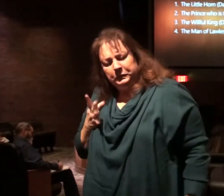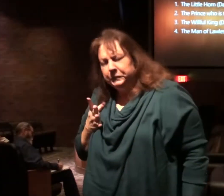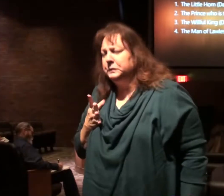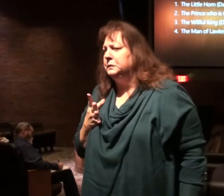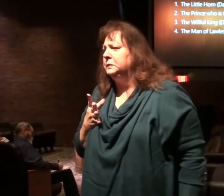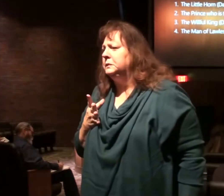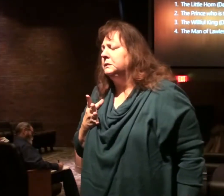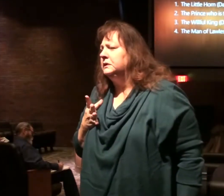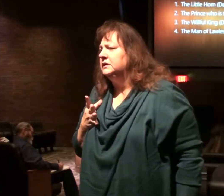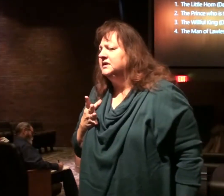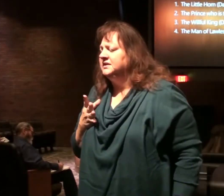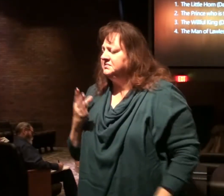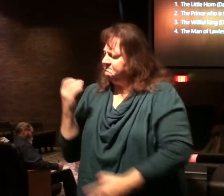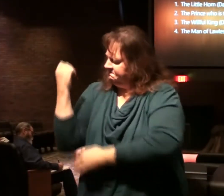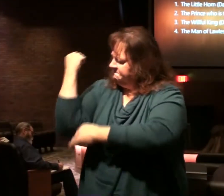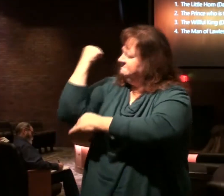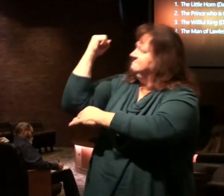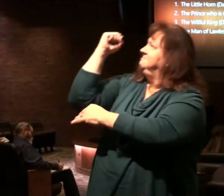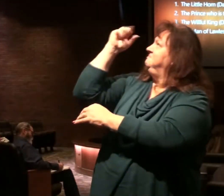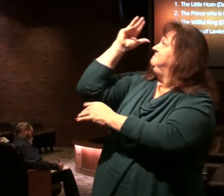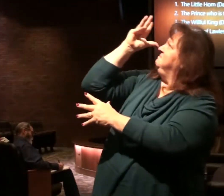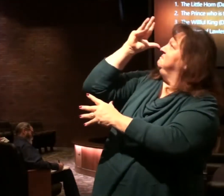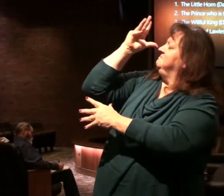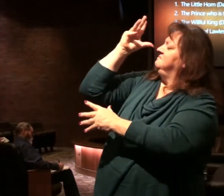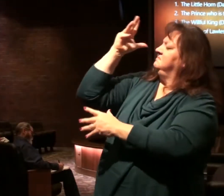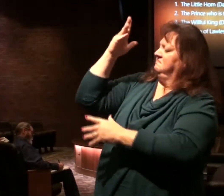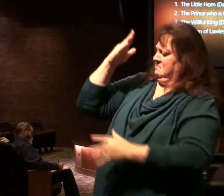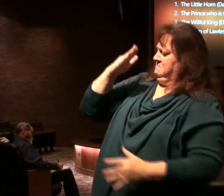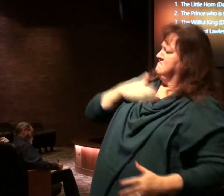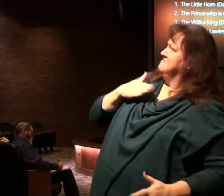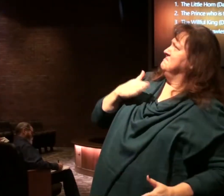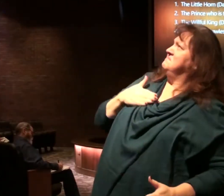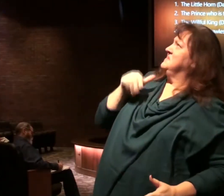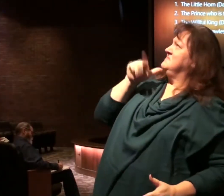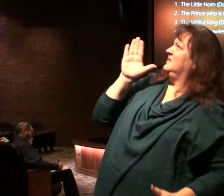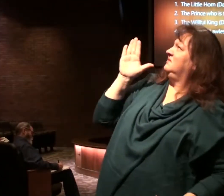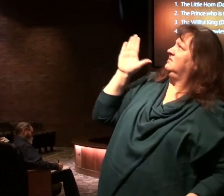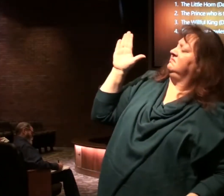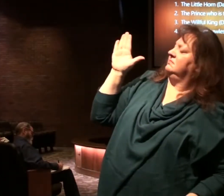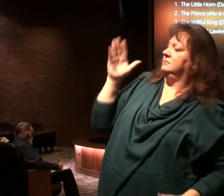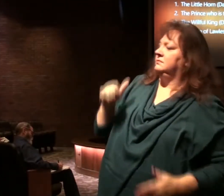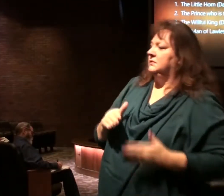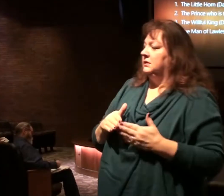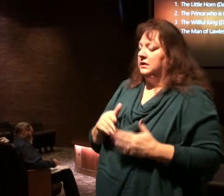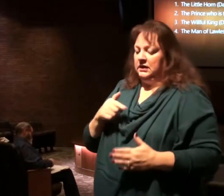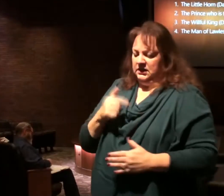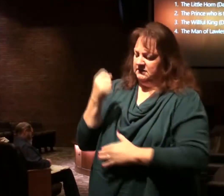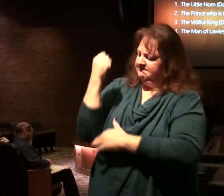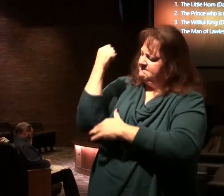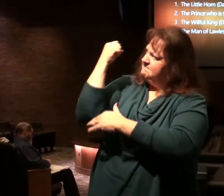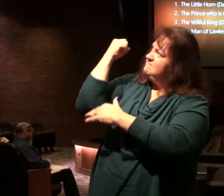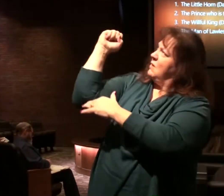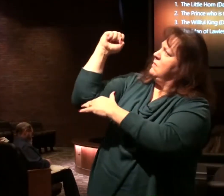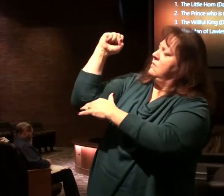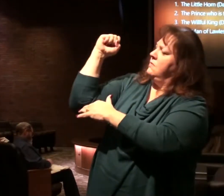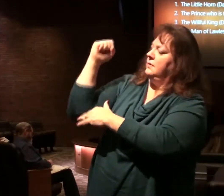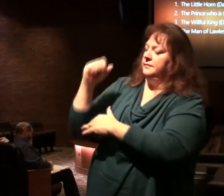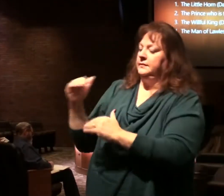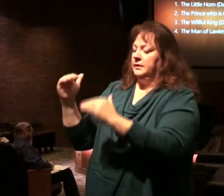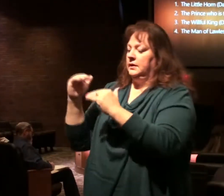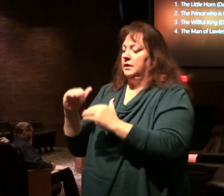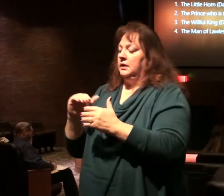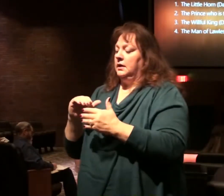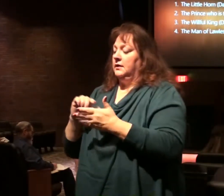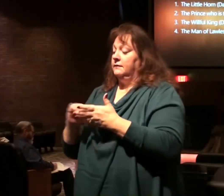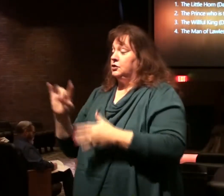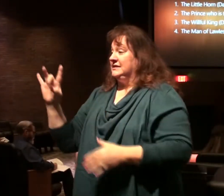He was a willful king. That was his own will, not the will of God. He's in rebellion against God. Down in